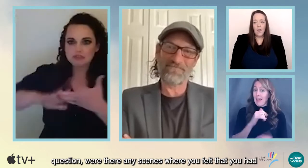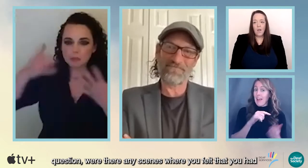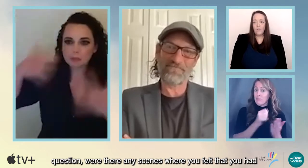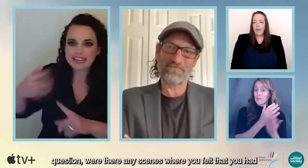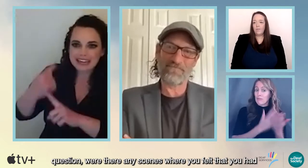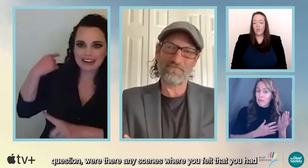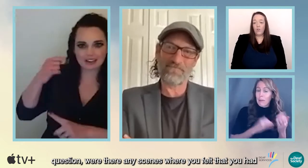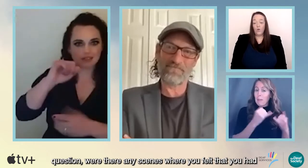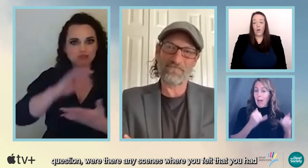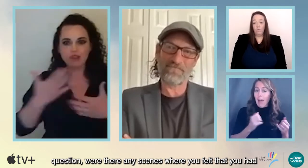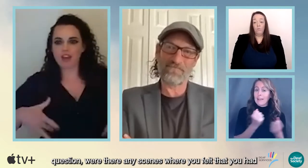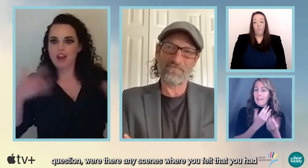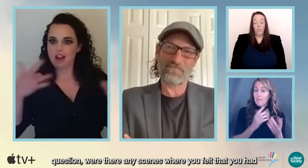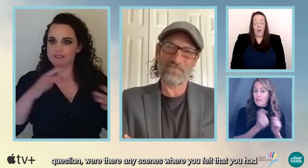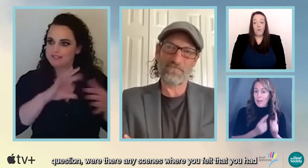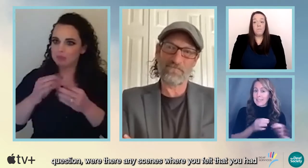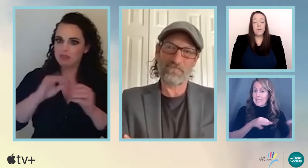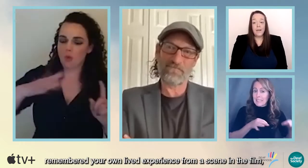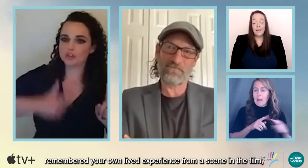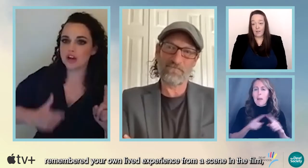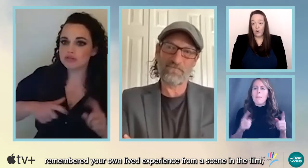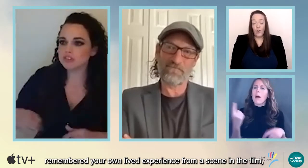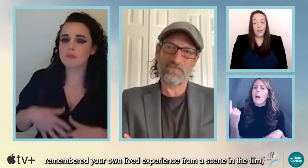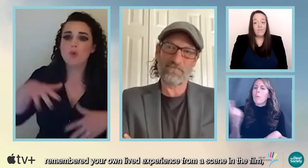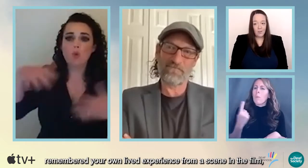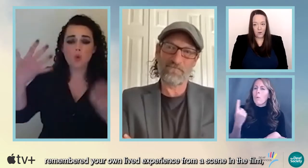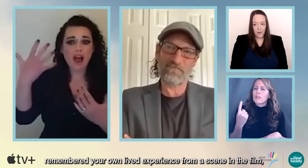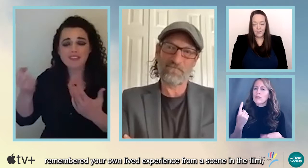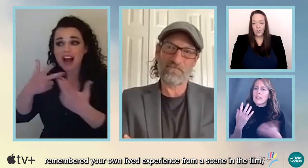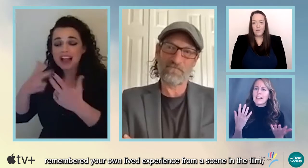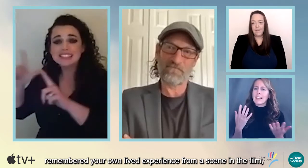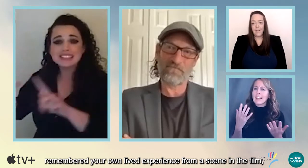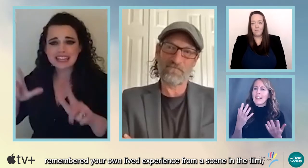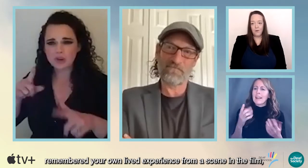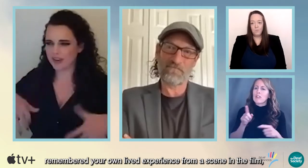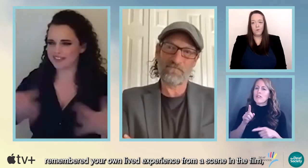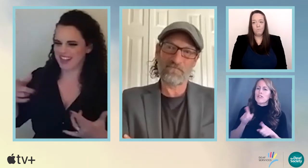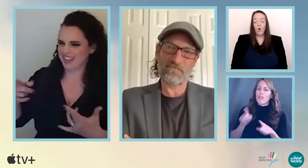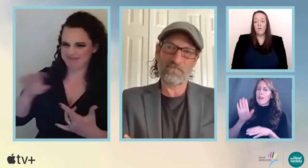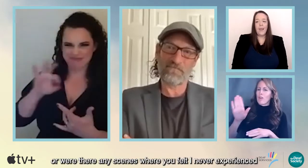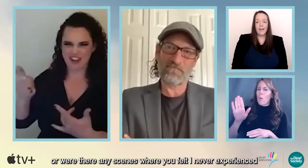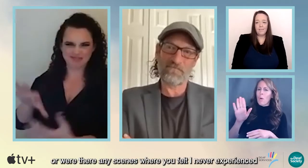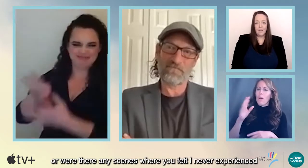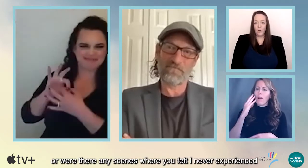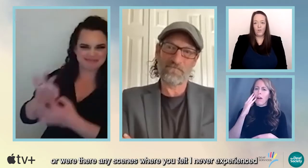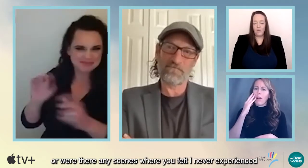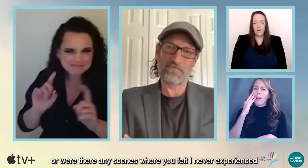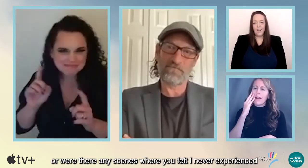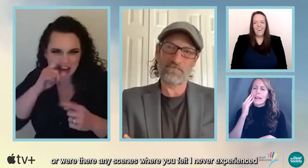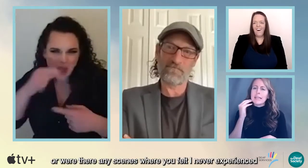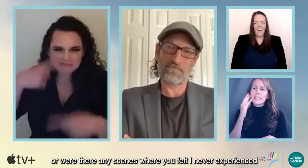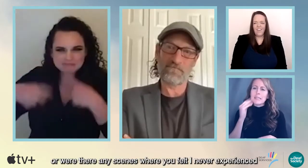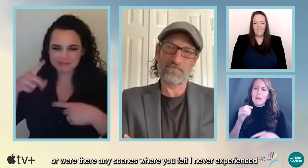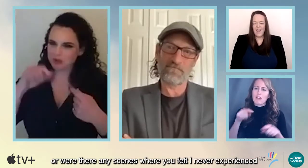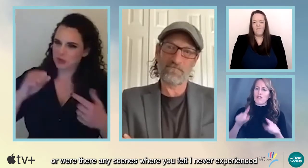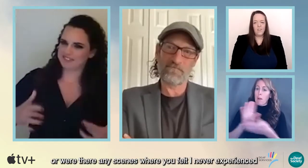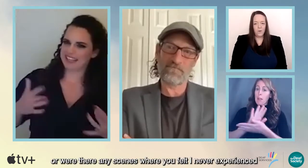that you had remembered your own lived experience from a scene in the film? Or were there any scenes where you felt,